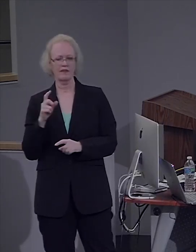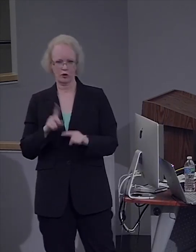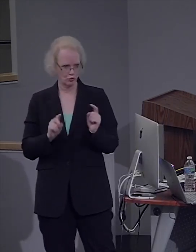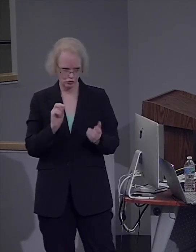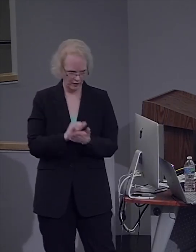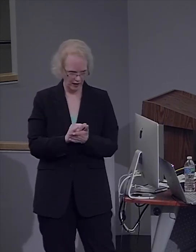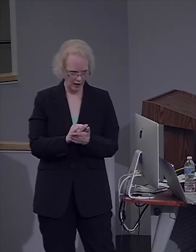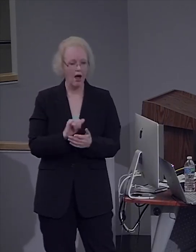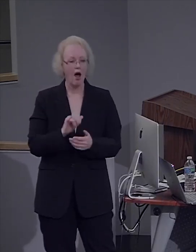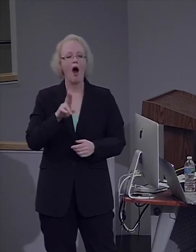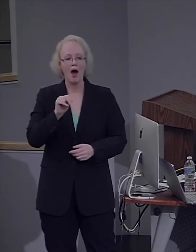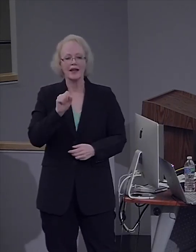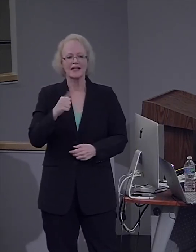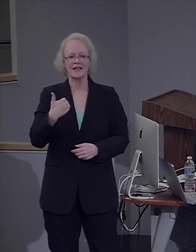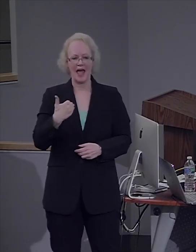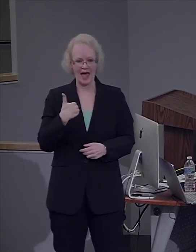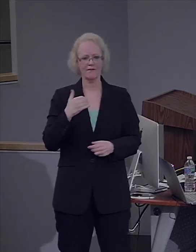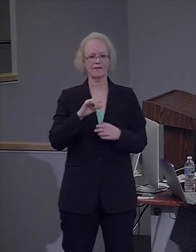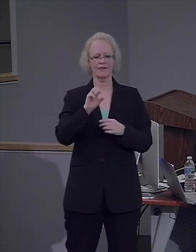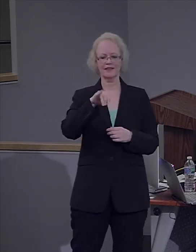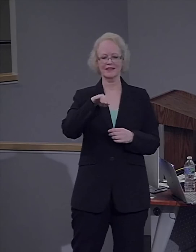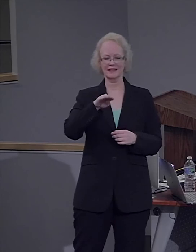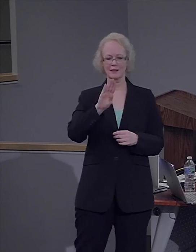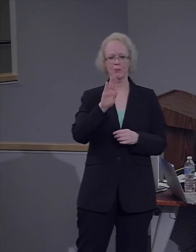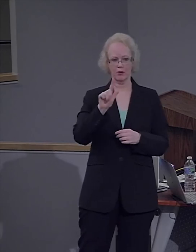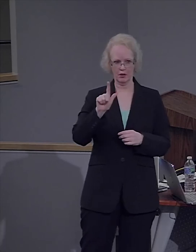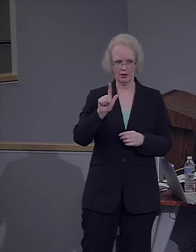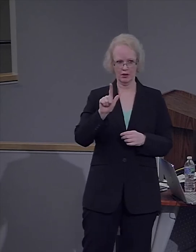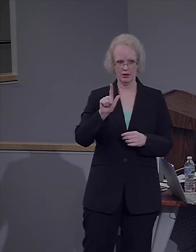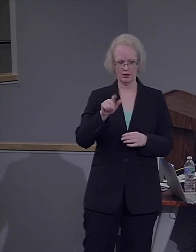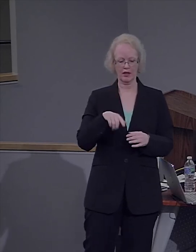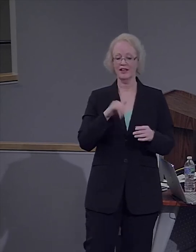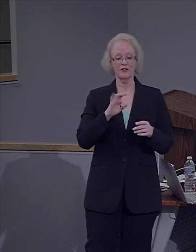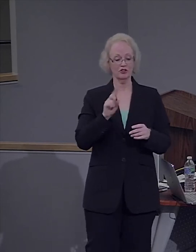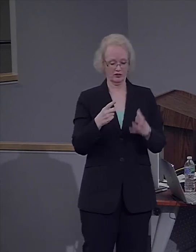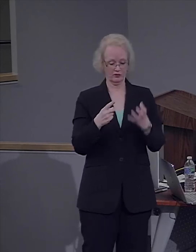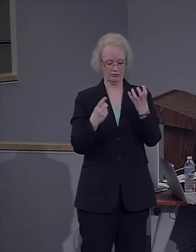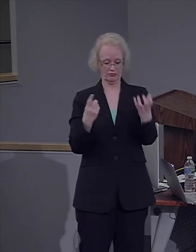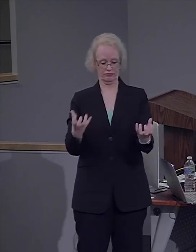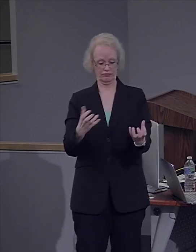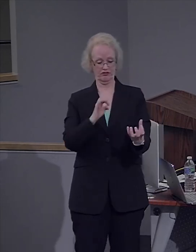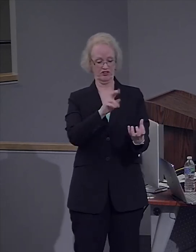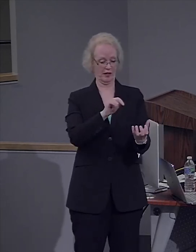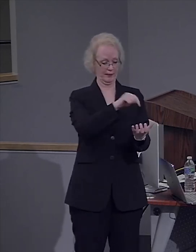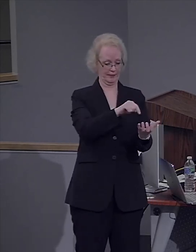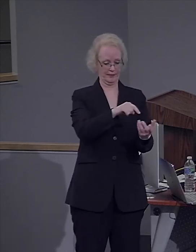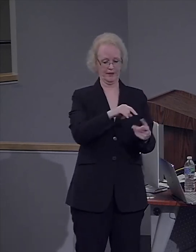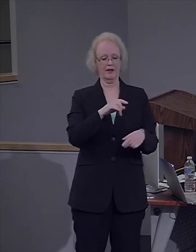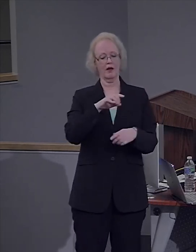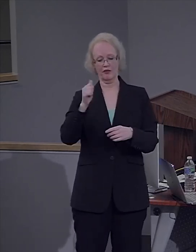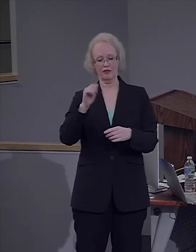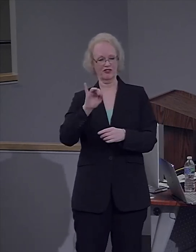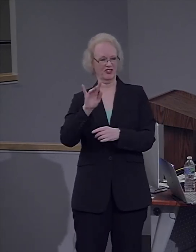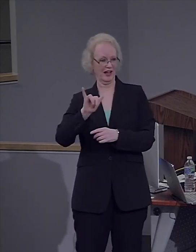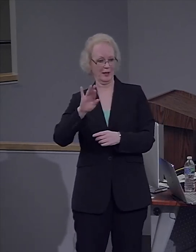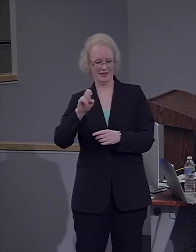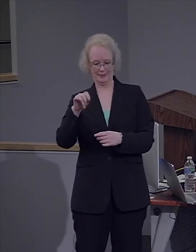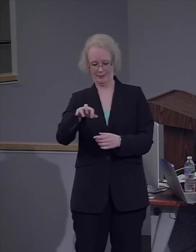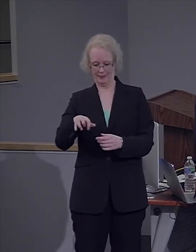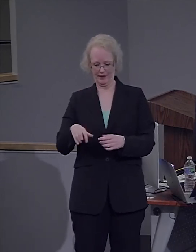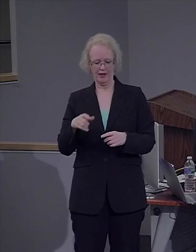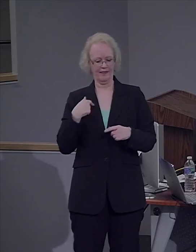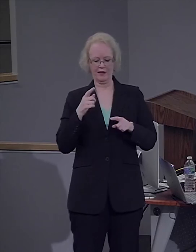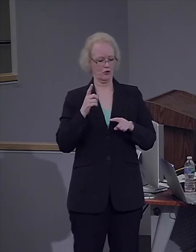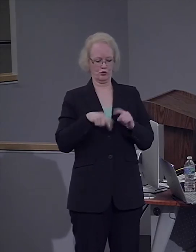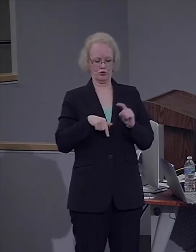the symbols were there. If it was the actual jelly beans, they couldn't perform the task. You know, if they had a simple association, they could sort of dissociate